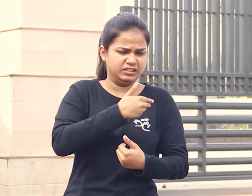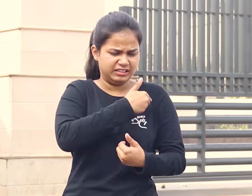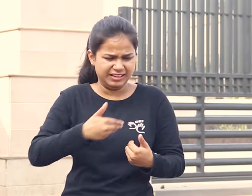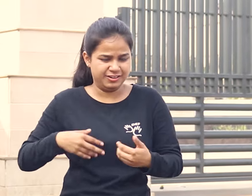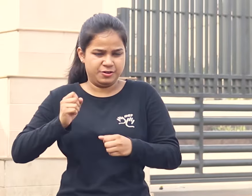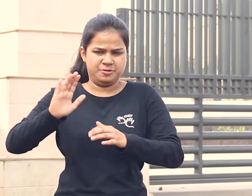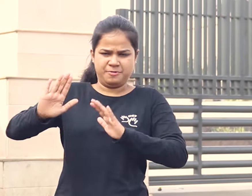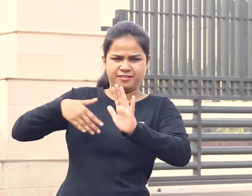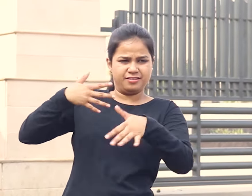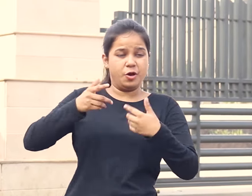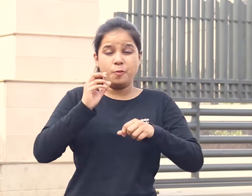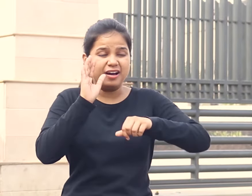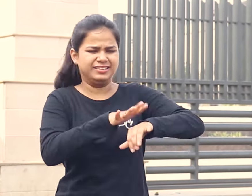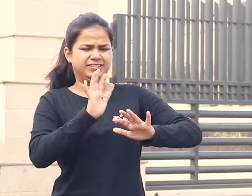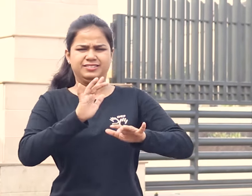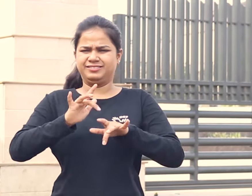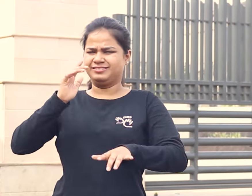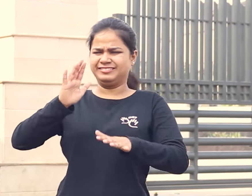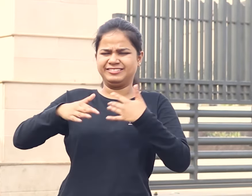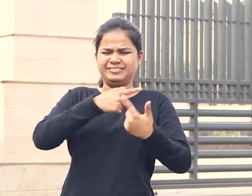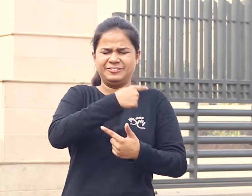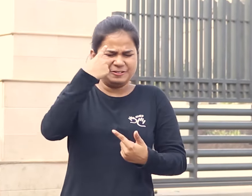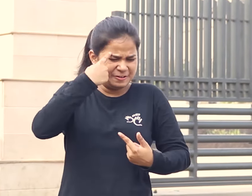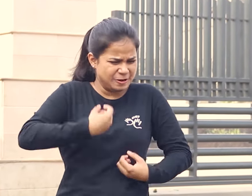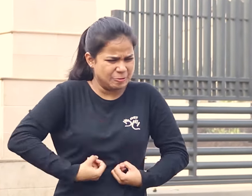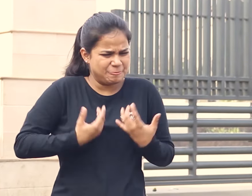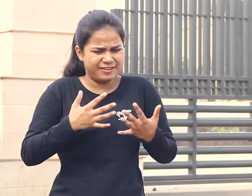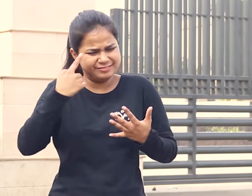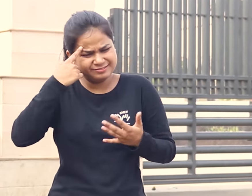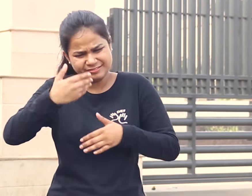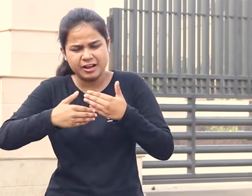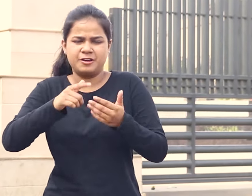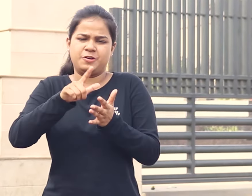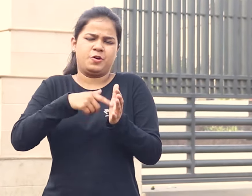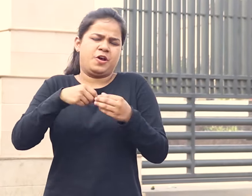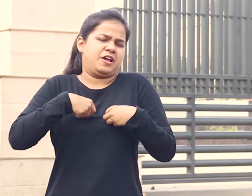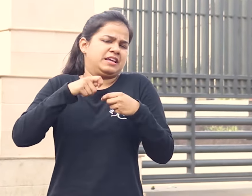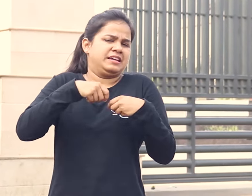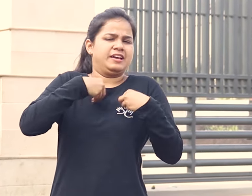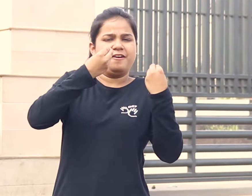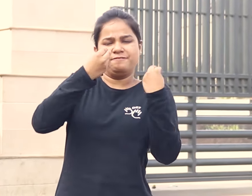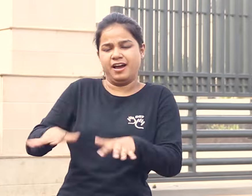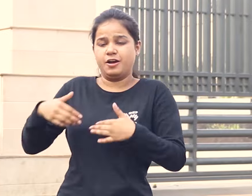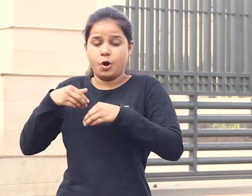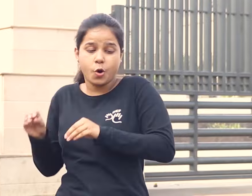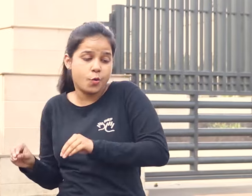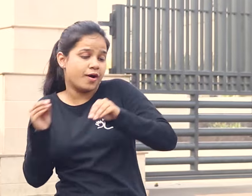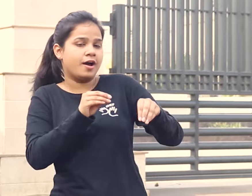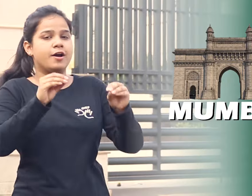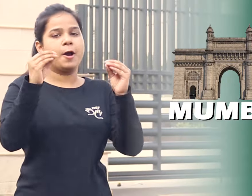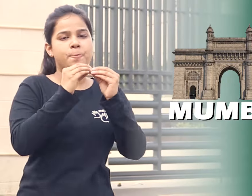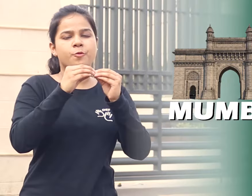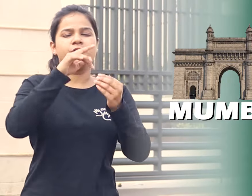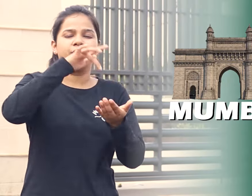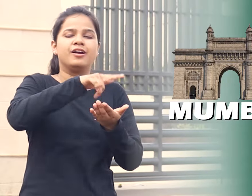secretary at Baroda. Still the racial discrimination kept on. Therefore, he left the job